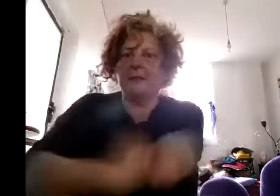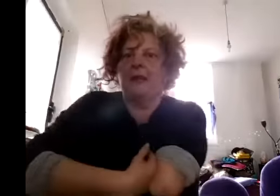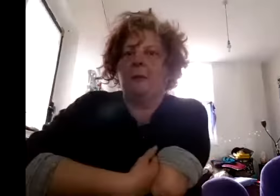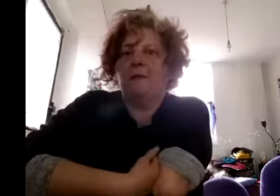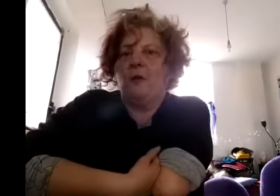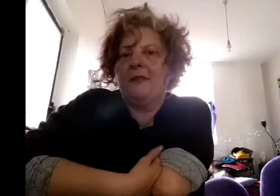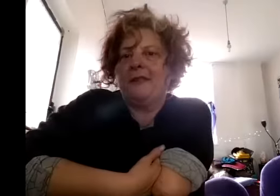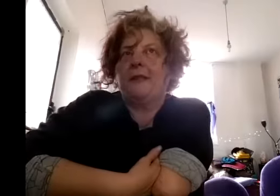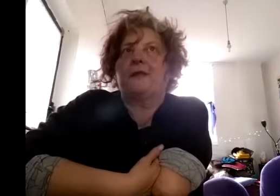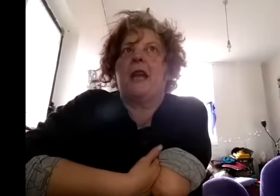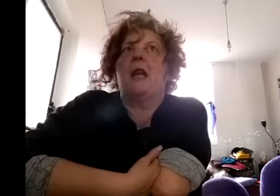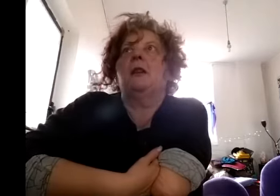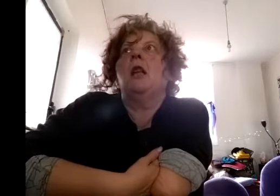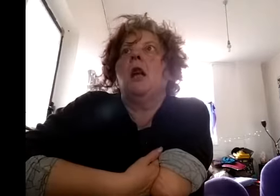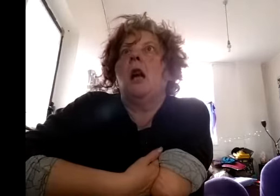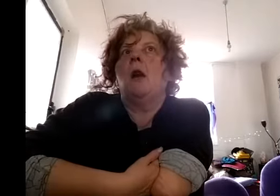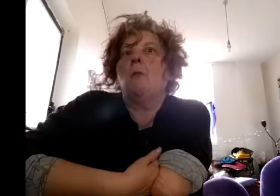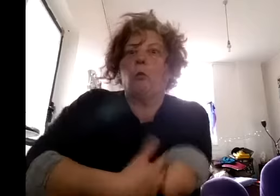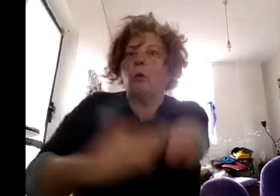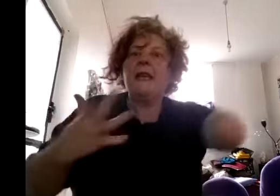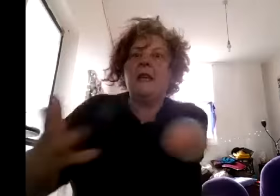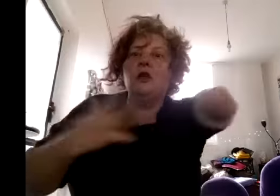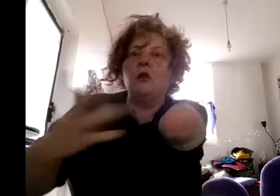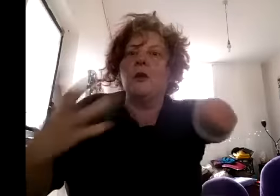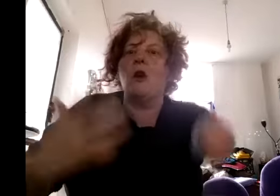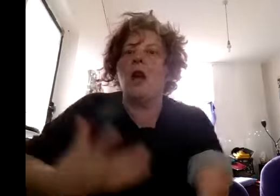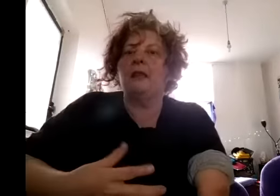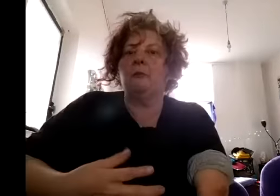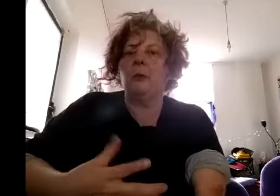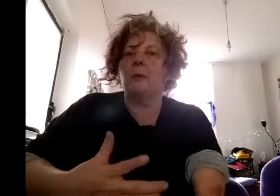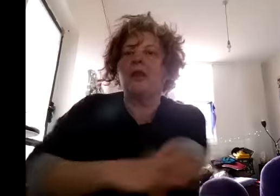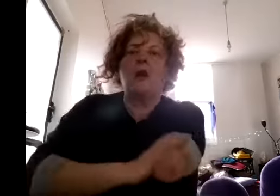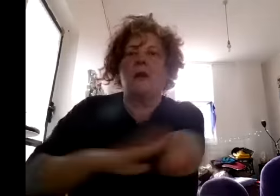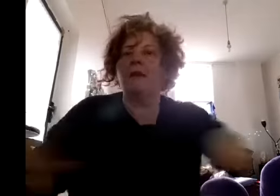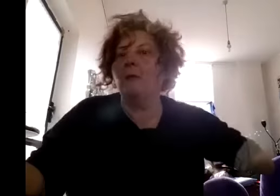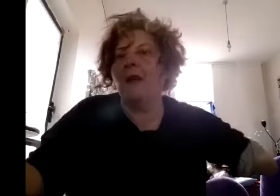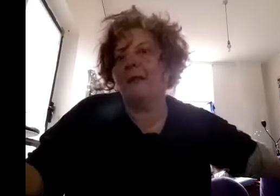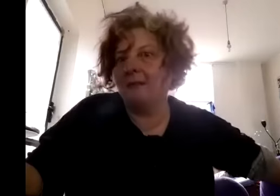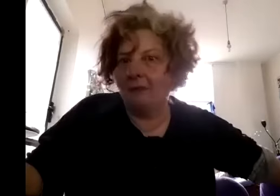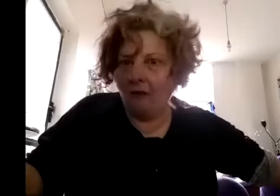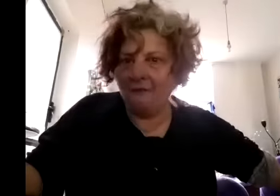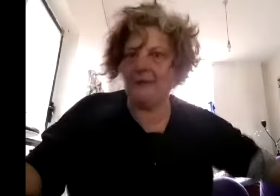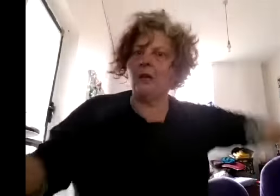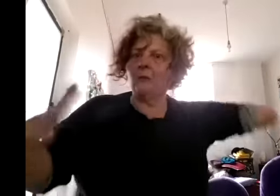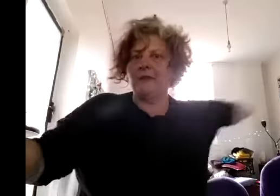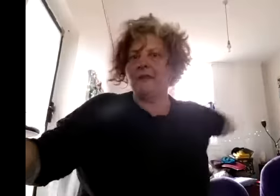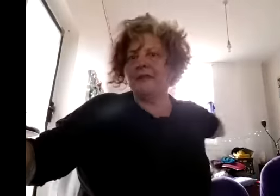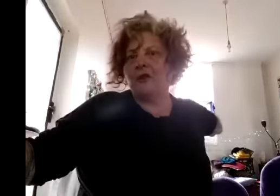performance in Australia um we you and I probably know everyone that's involved and we live in this huge